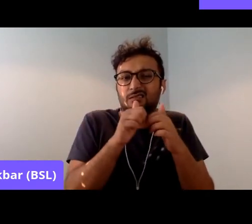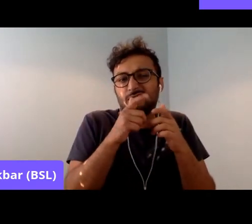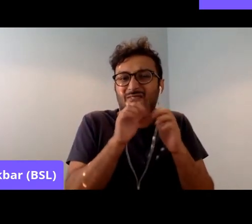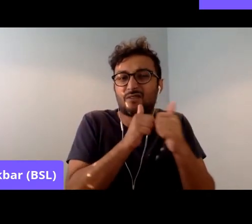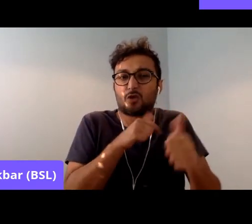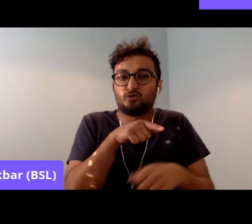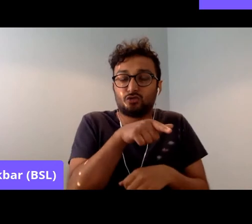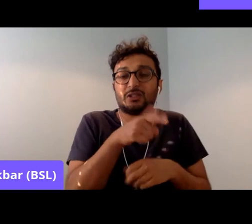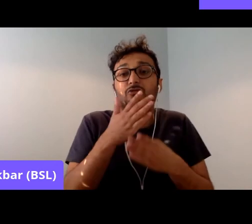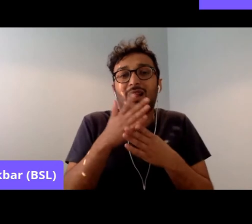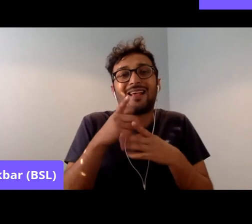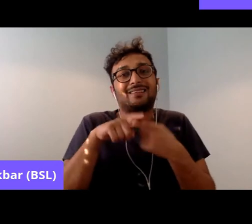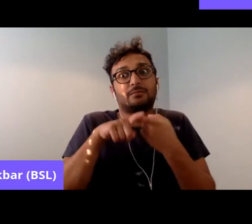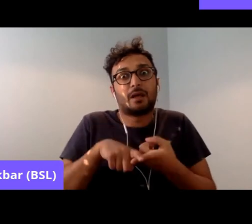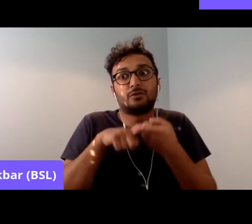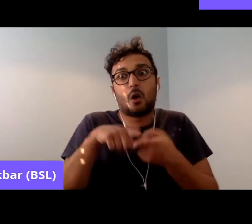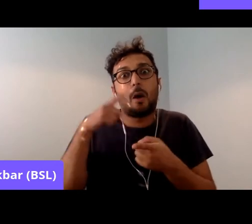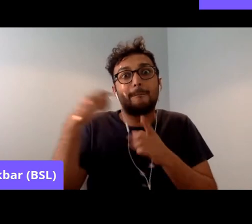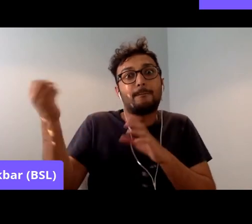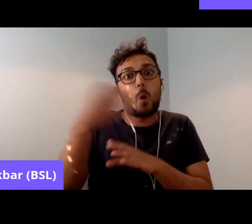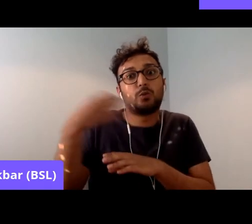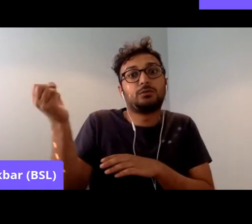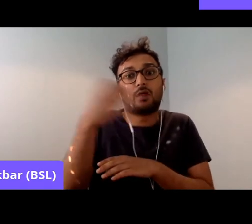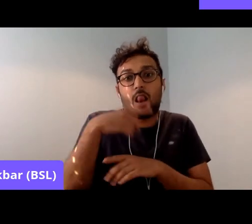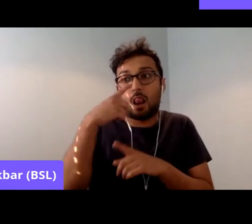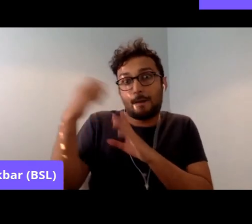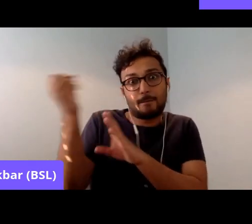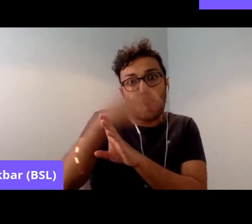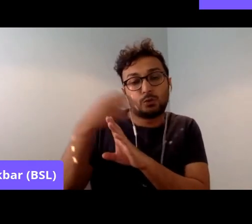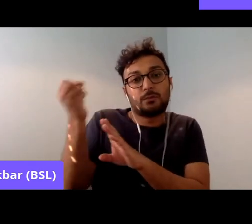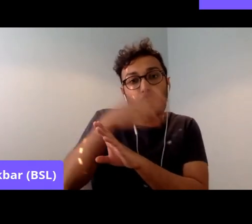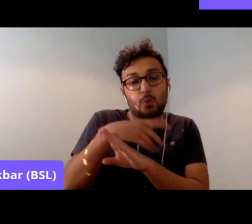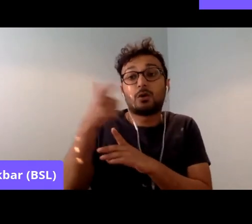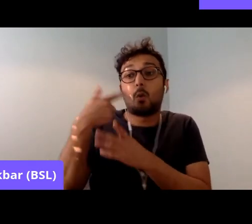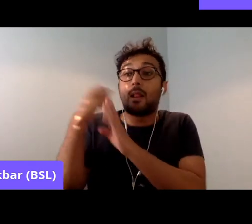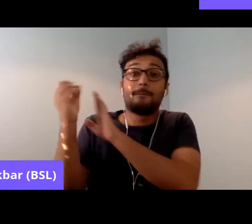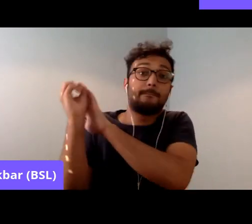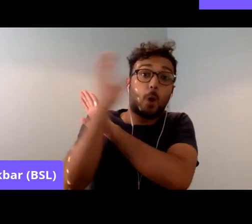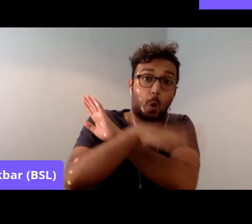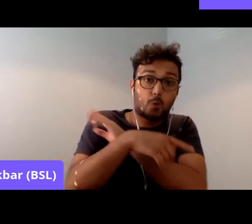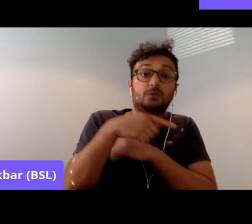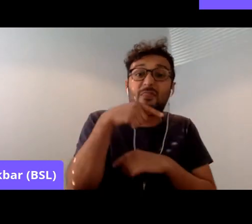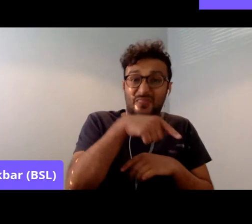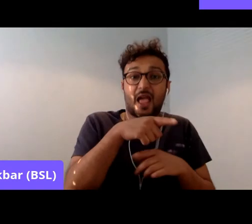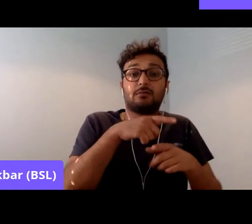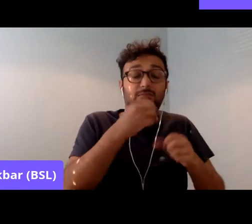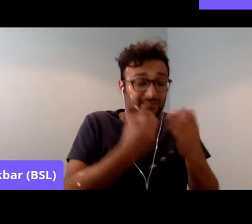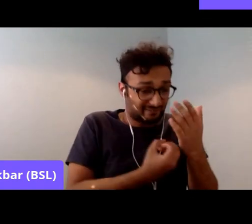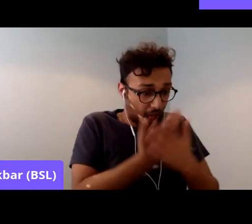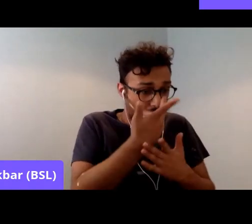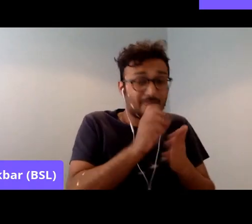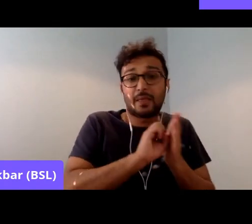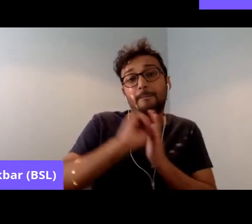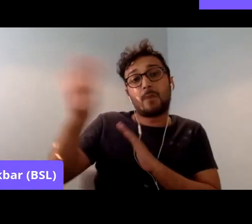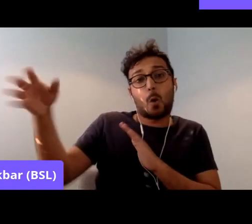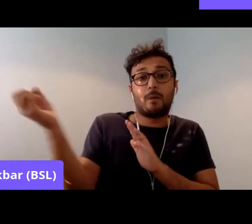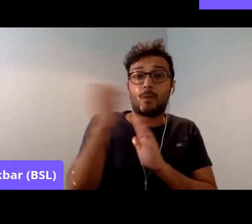Pictures would be developed, and then postal workers would take them and send them off to their owners. So,